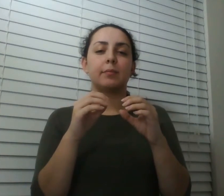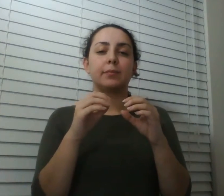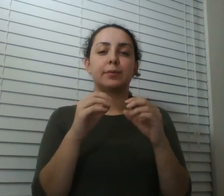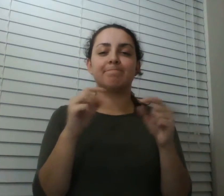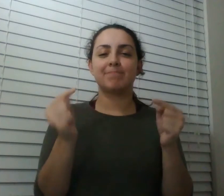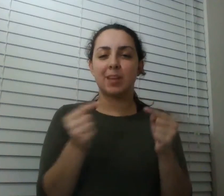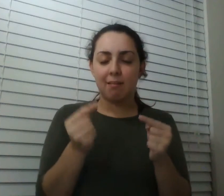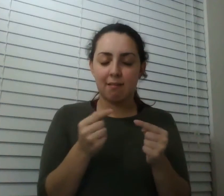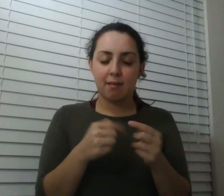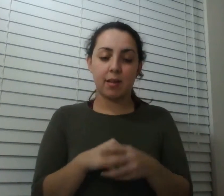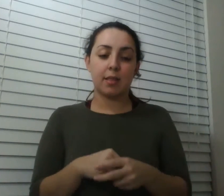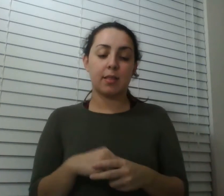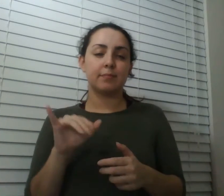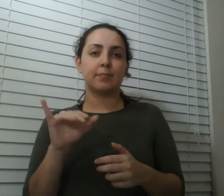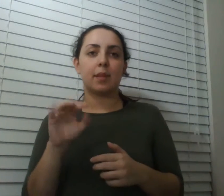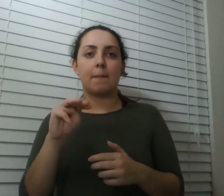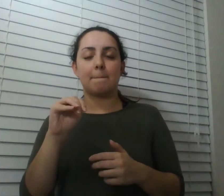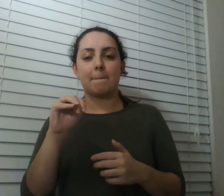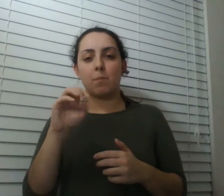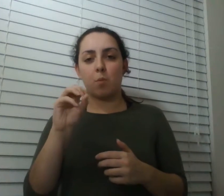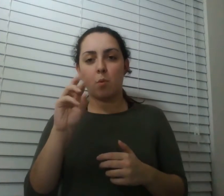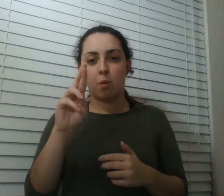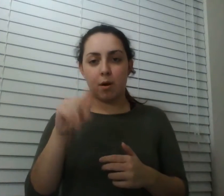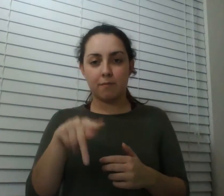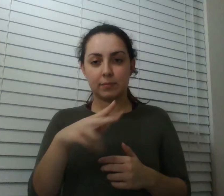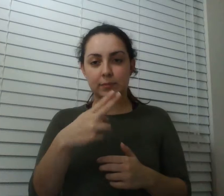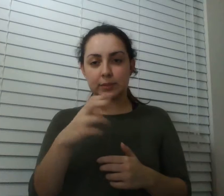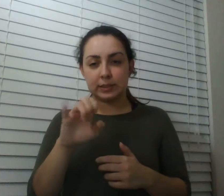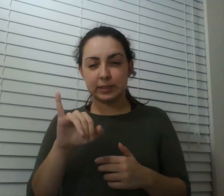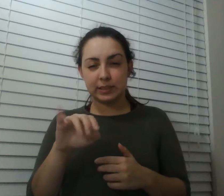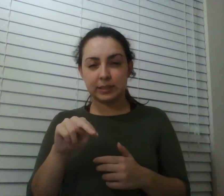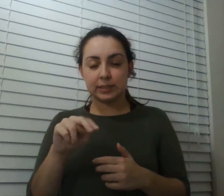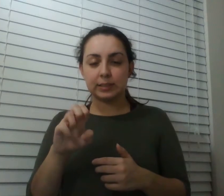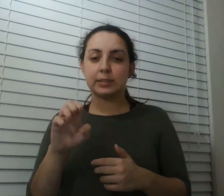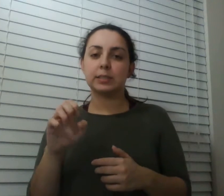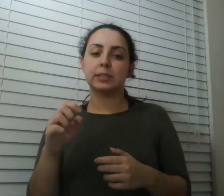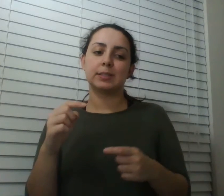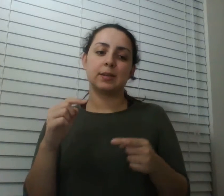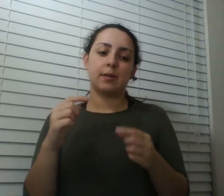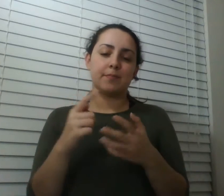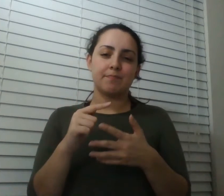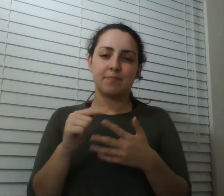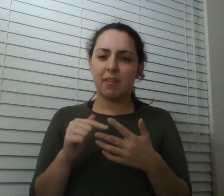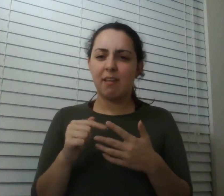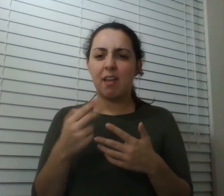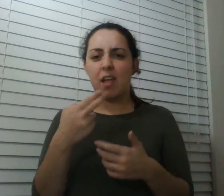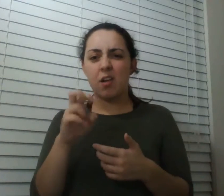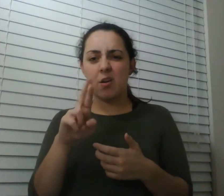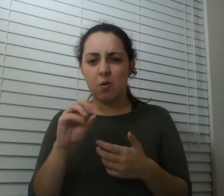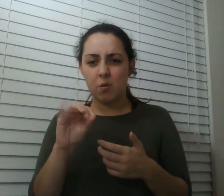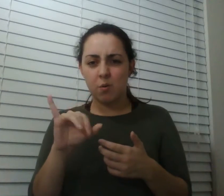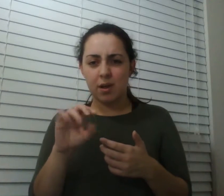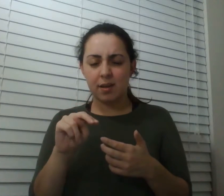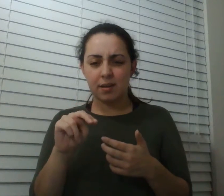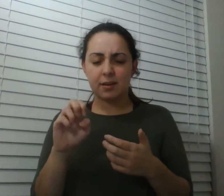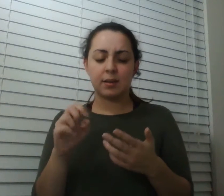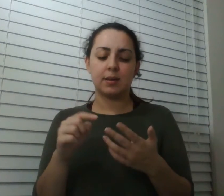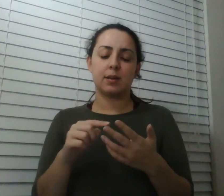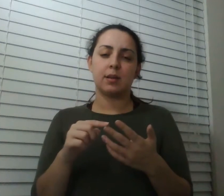um damerol is a big thing nice um and heroin which to me sounds completely crazy people are out of crack